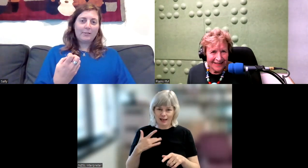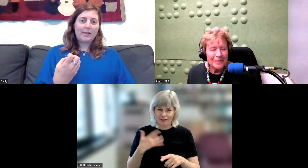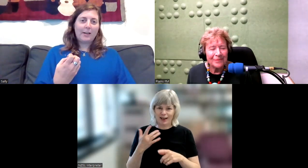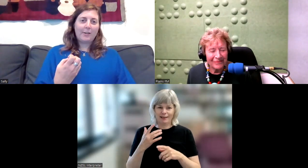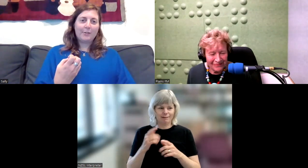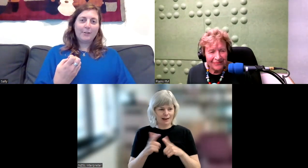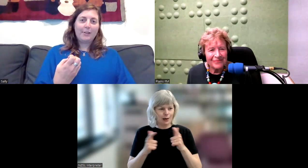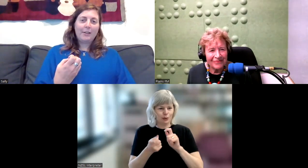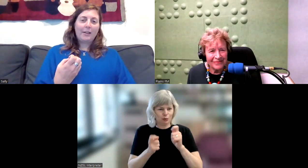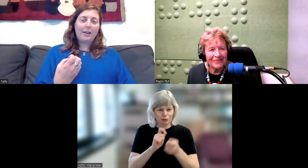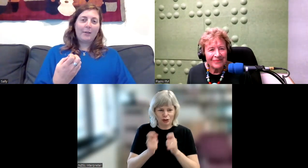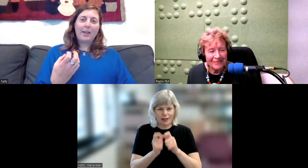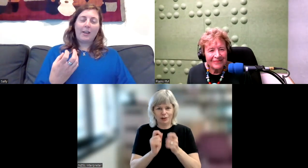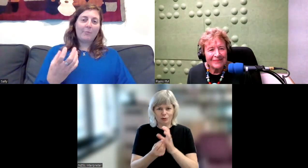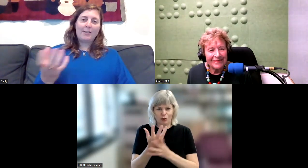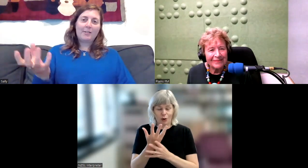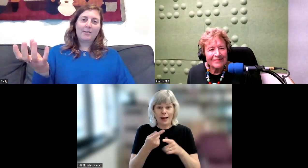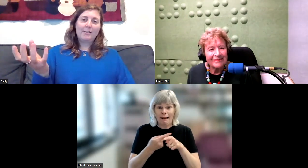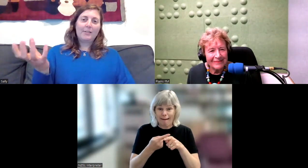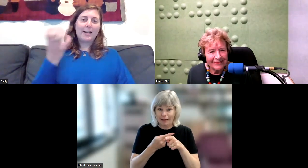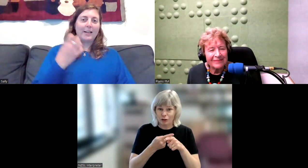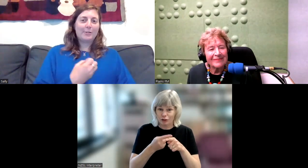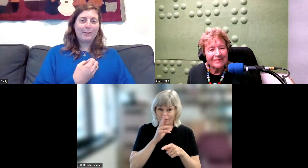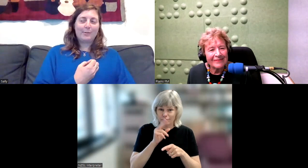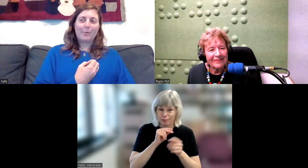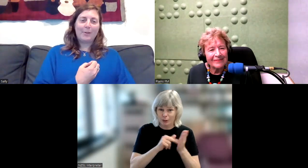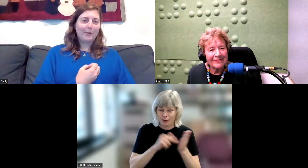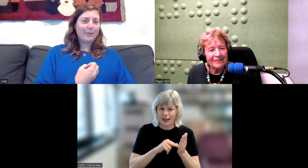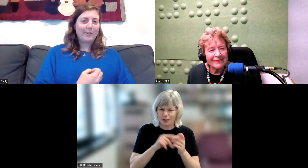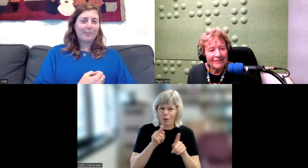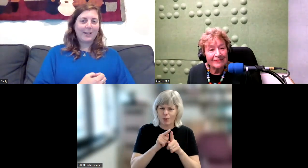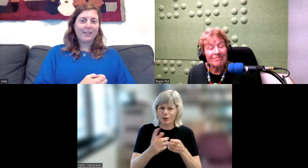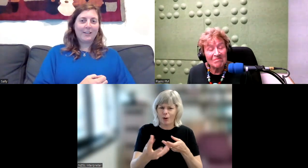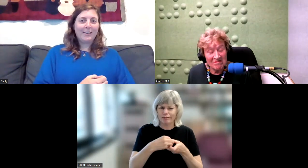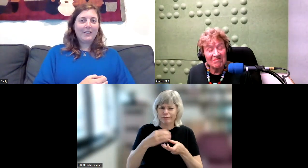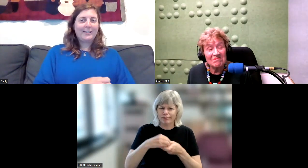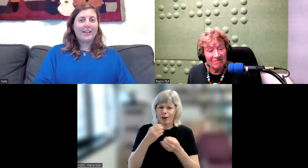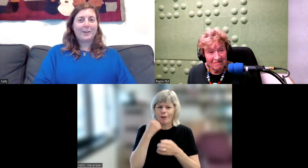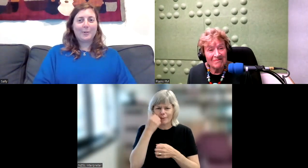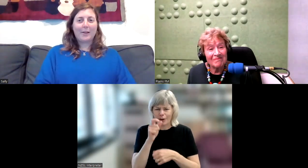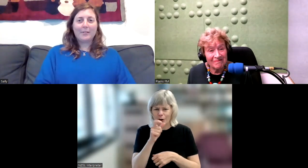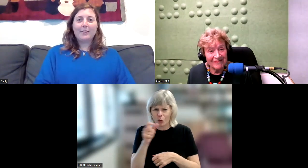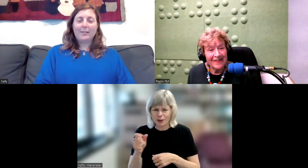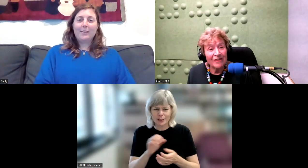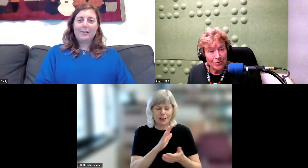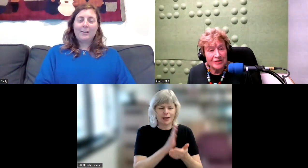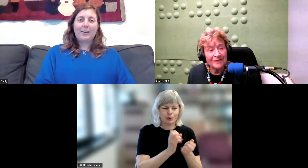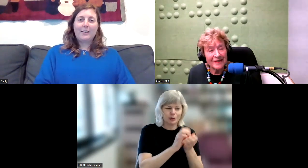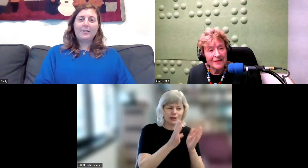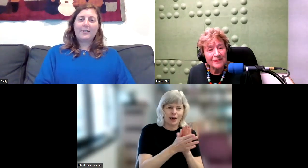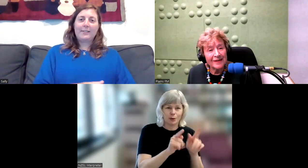Tereo. I imagine sign language is probably also adopting Tereo as well. Of course. Yeah, it's interesting,